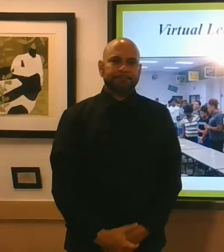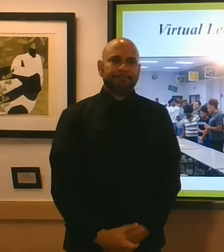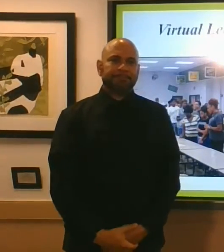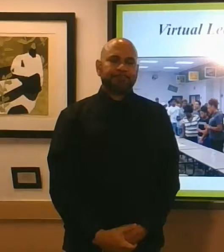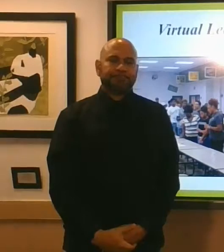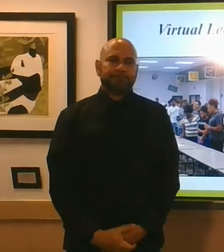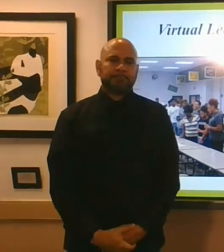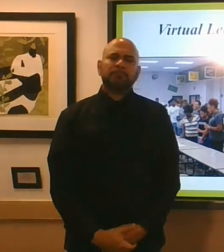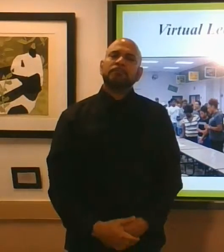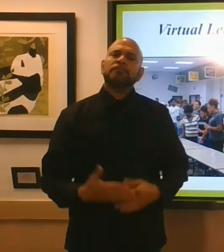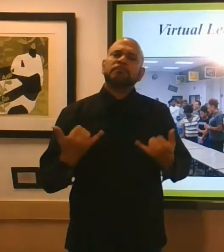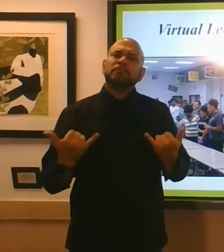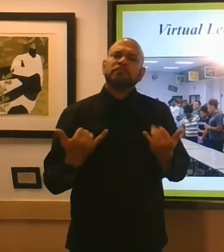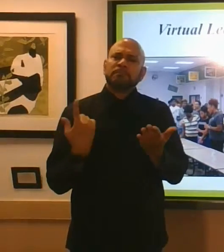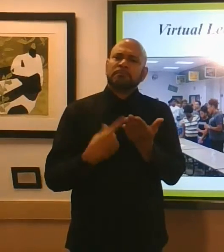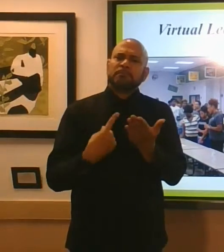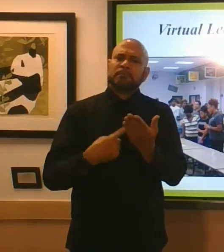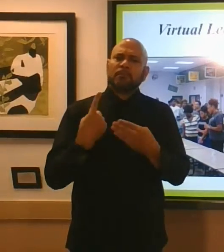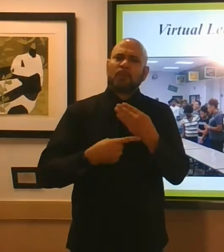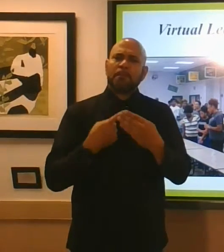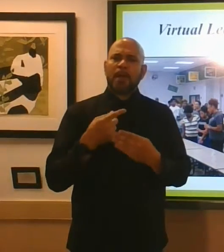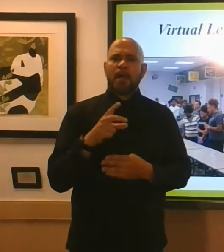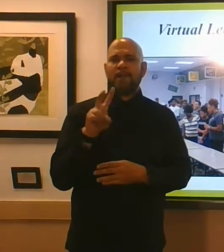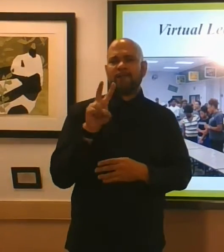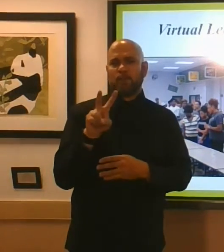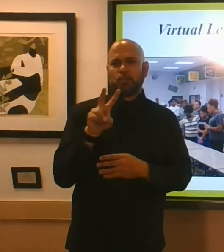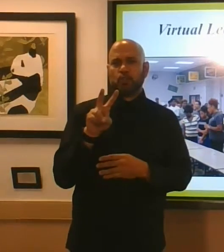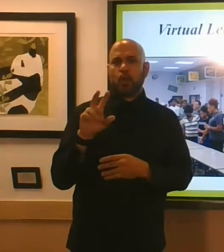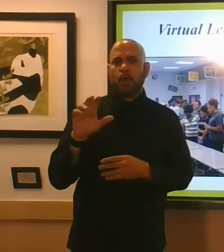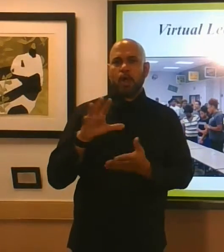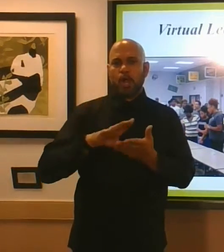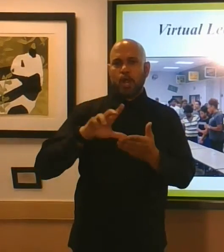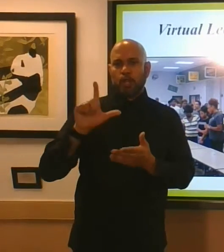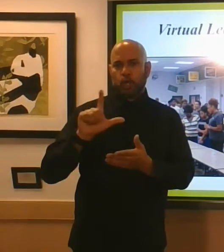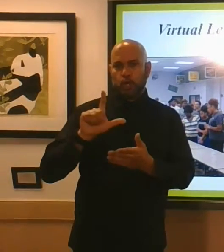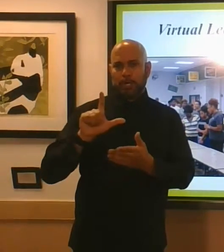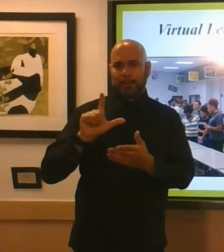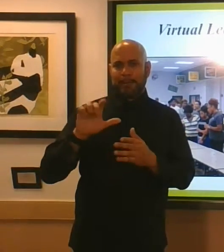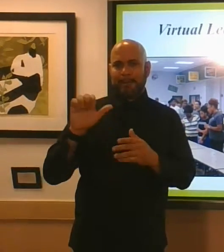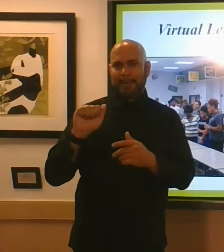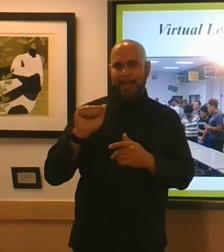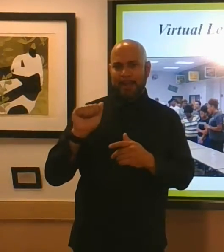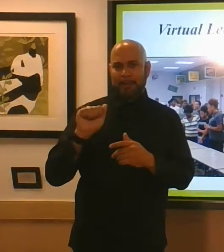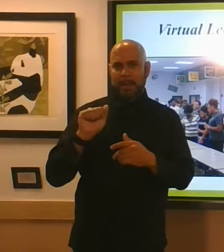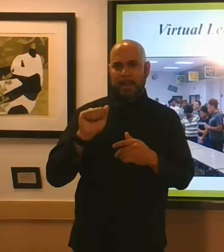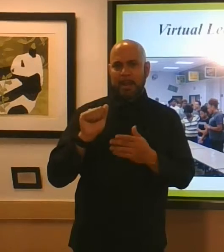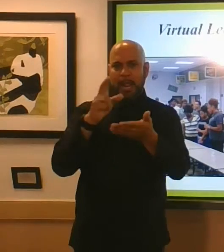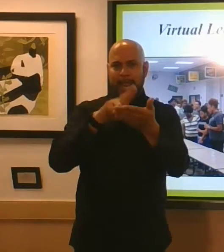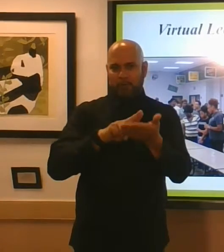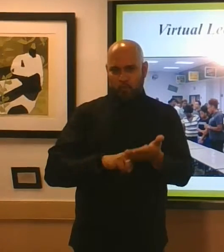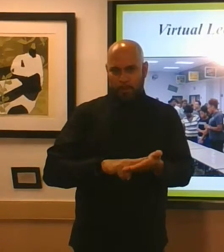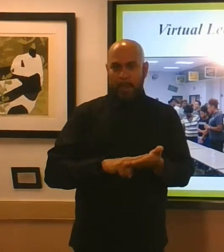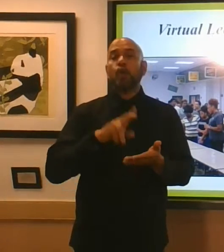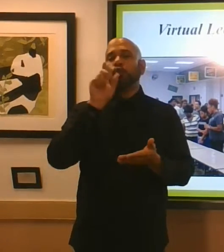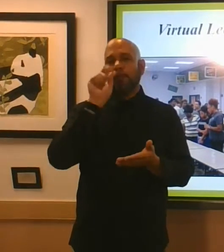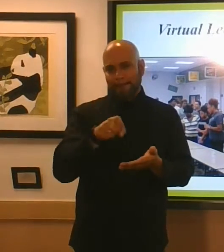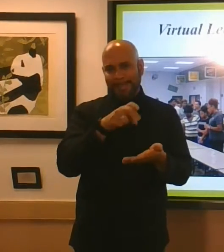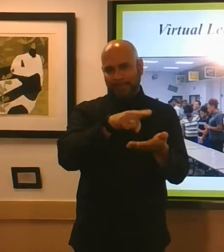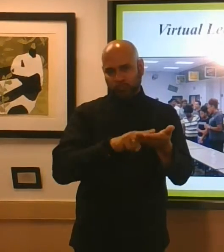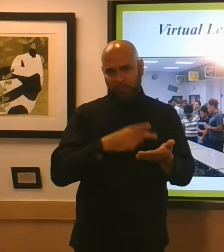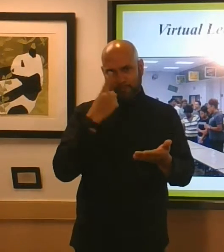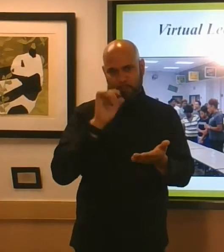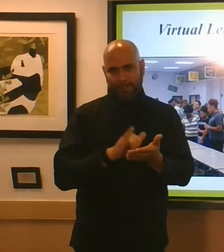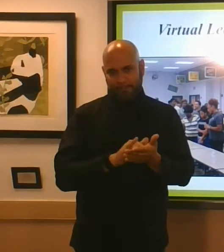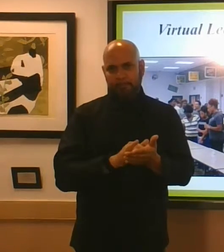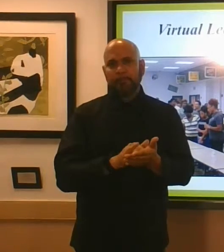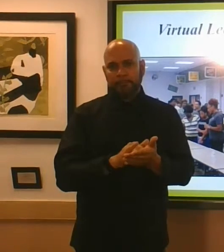so let's talk about virtual learning academy enrollment again you will have to register for this virtual learning academy